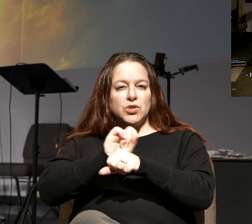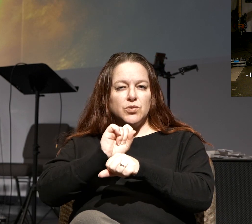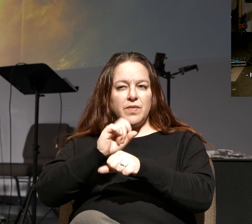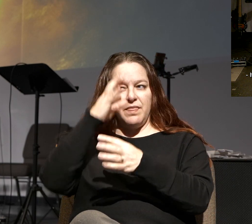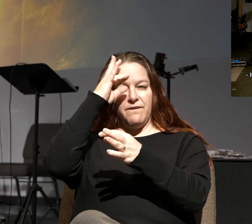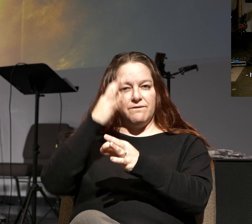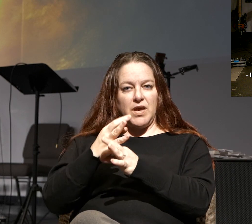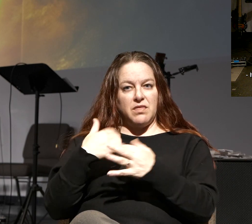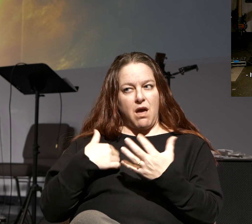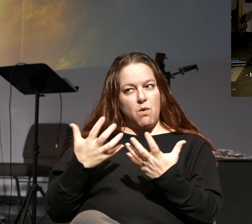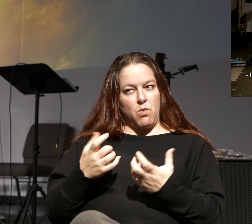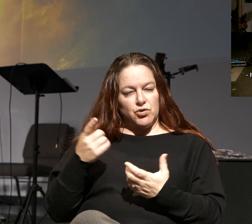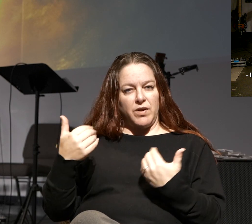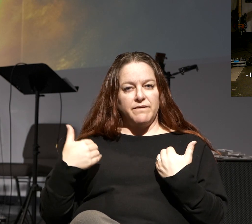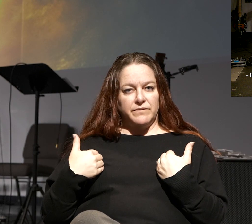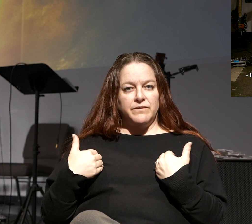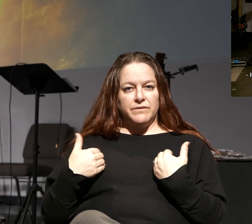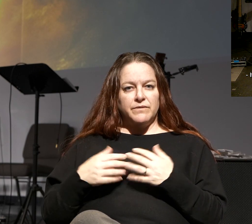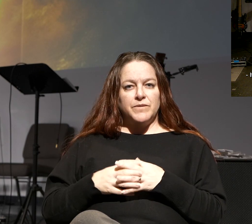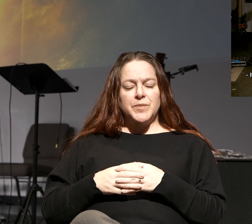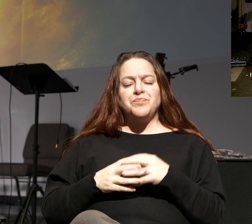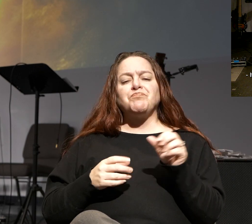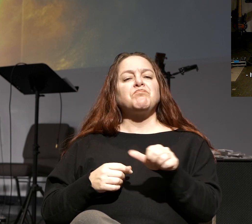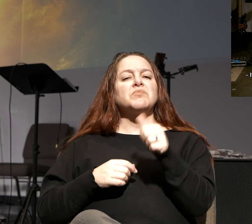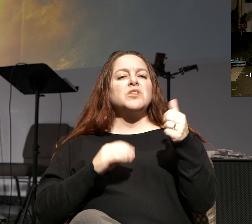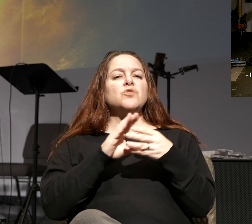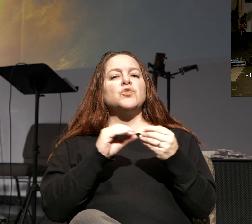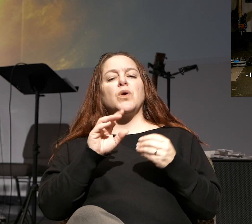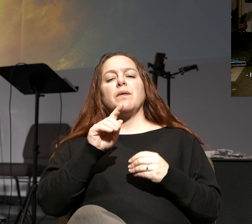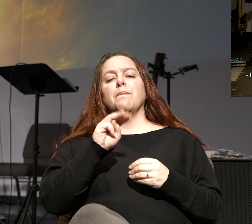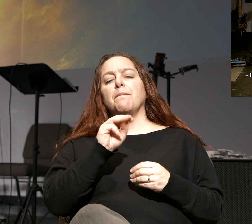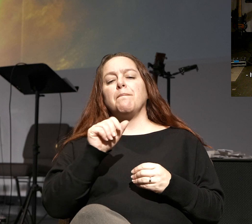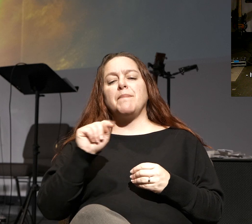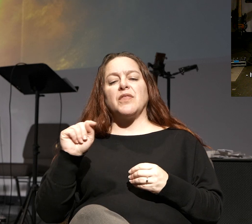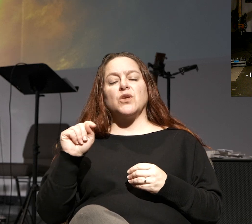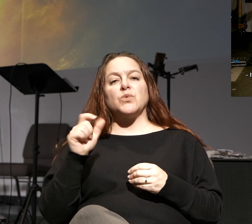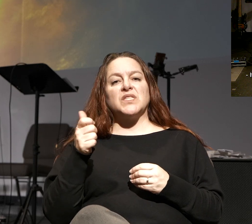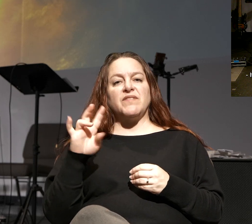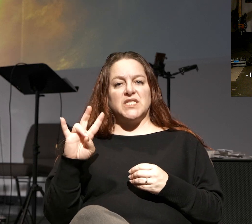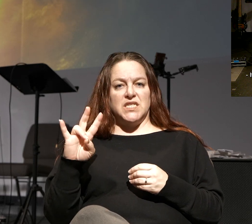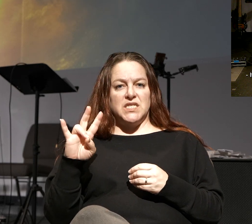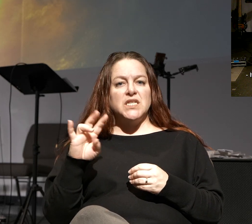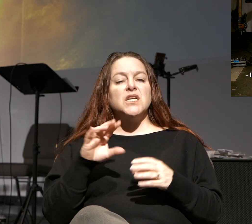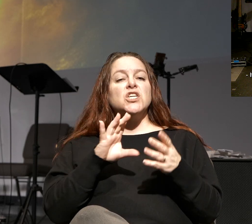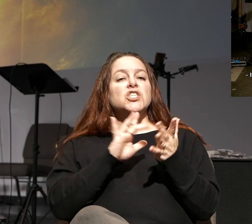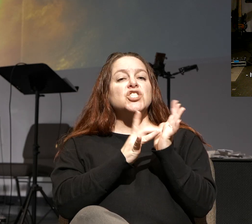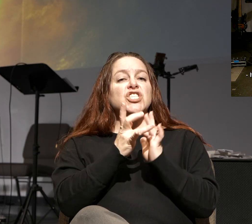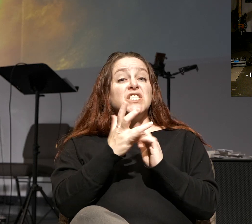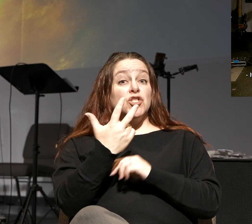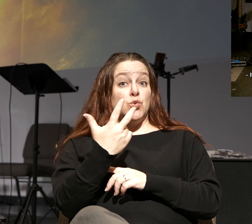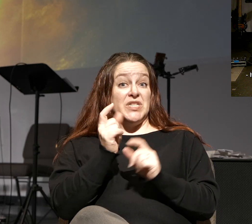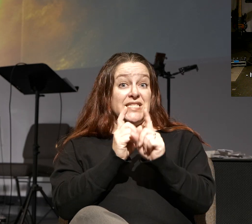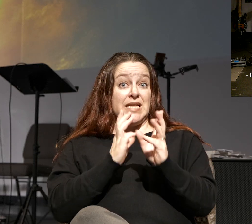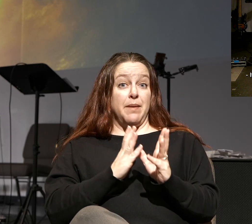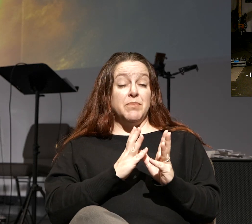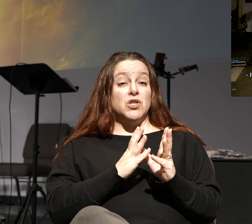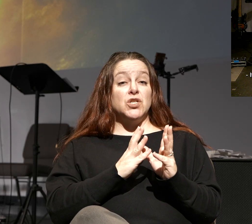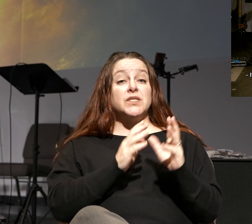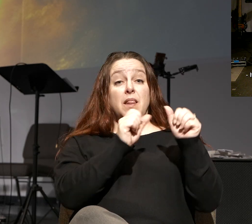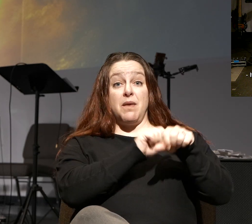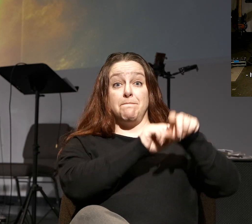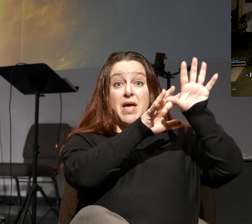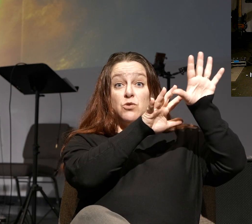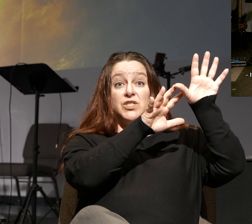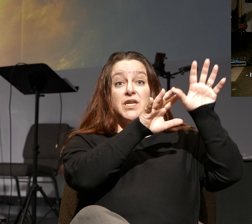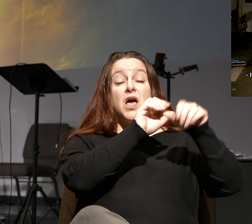want you to have. There's another interesting story found in Matthew 17. Jesus and His three disciples come off the Mount of